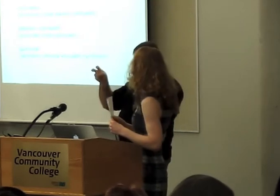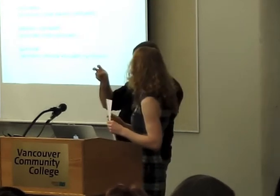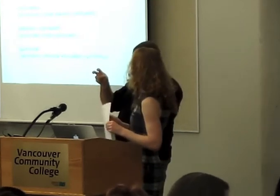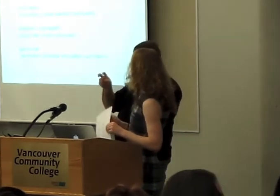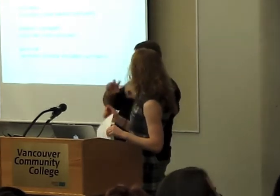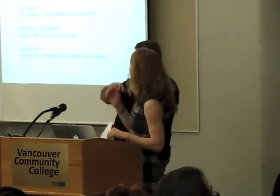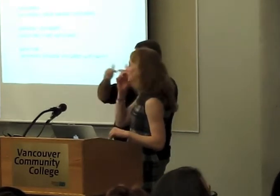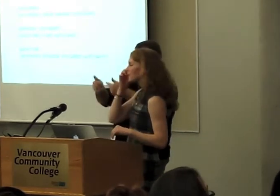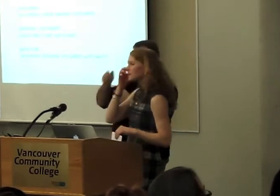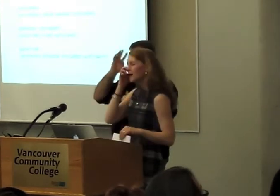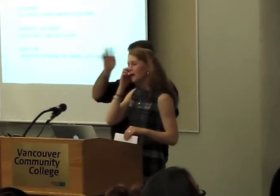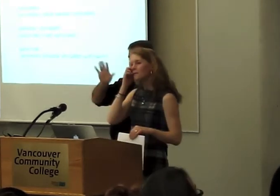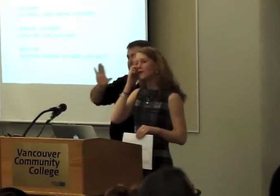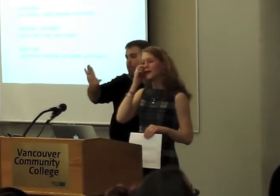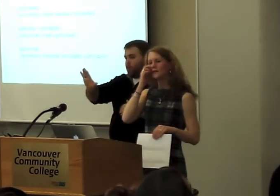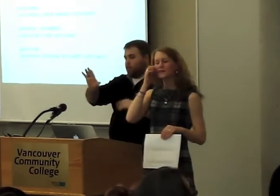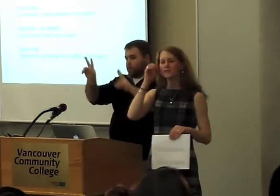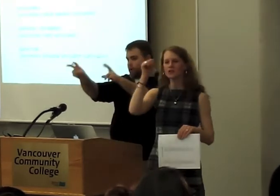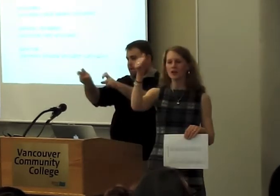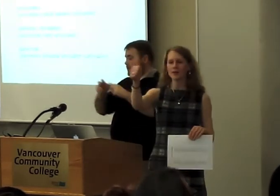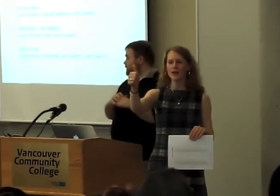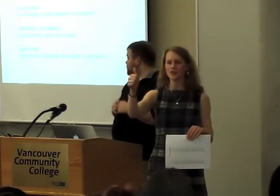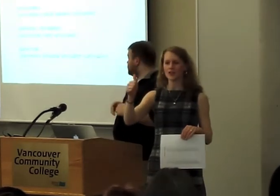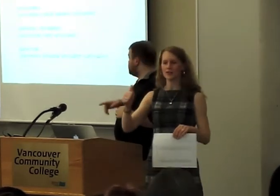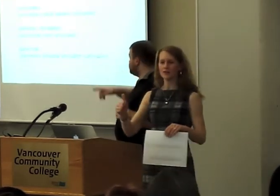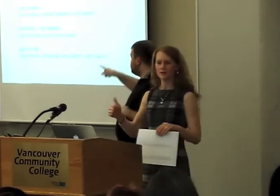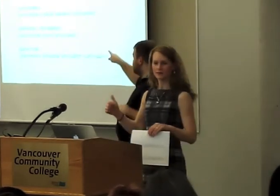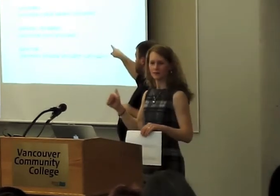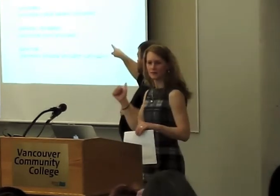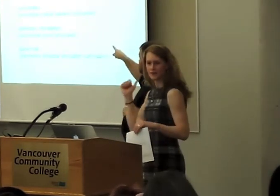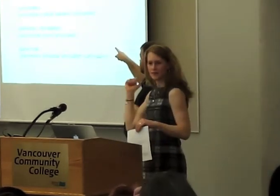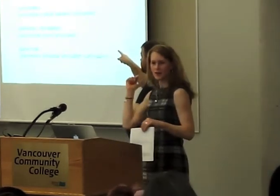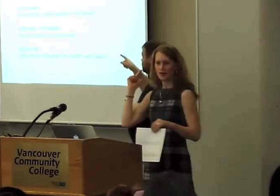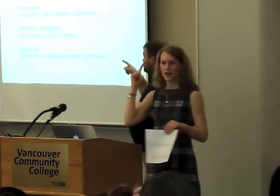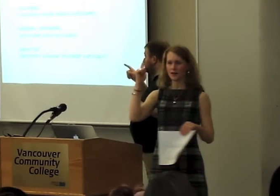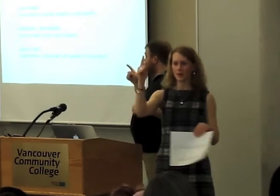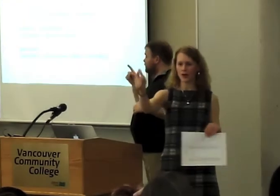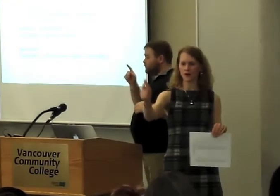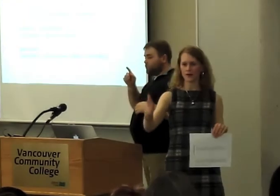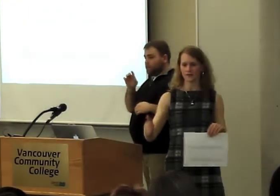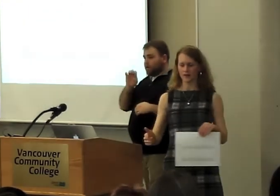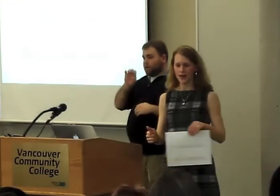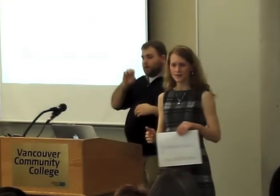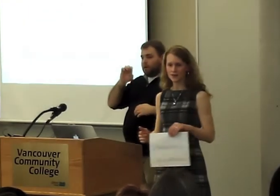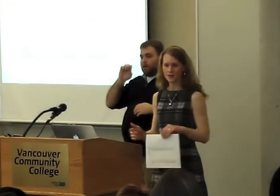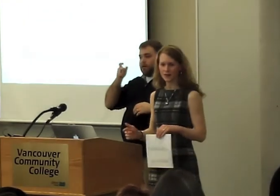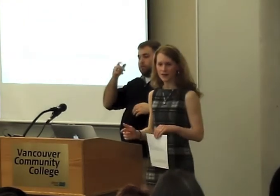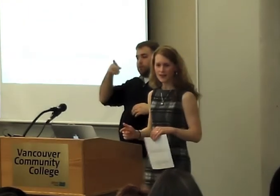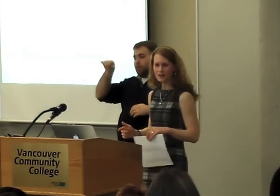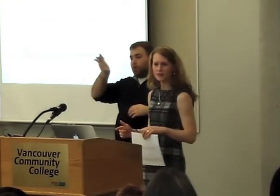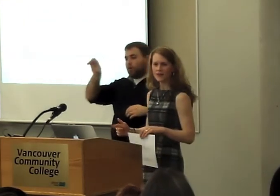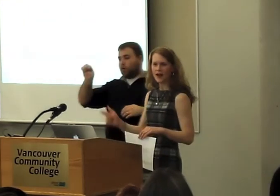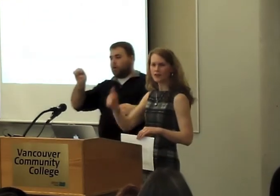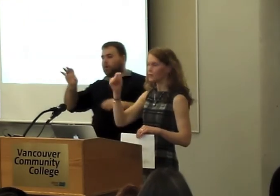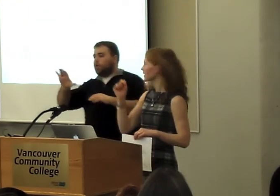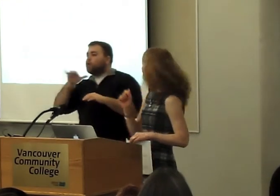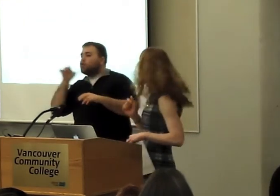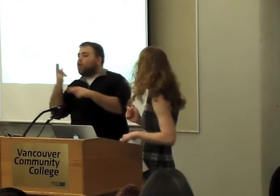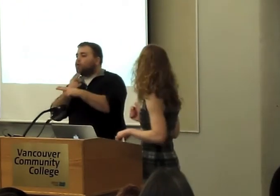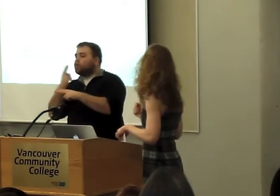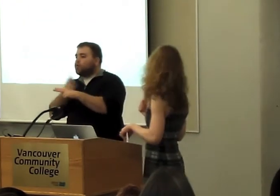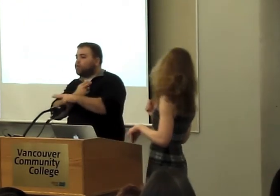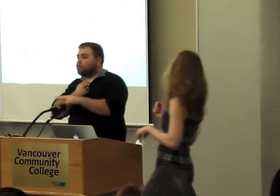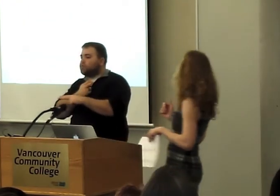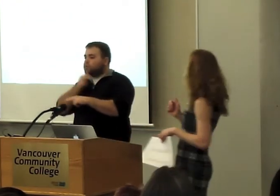exploration, avoid determination, and power as heroic. Think of other